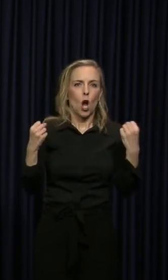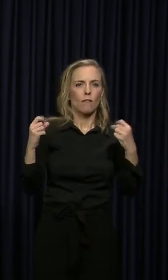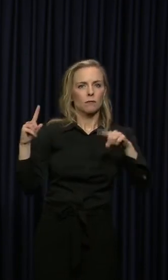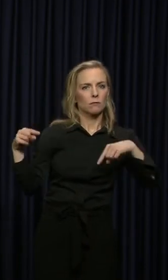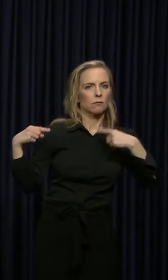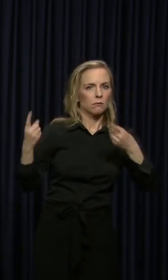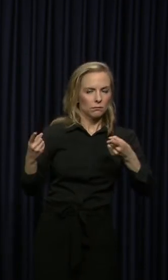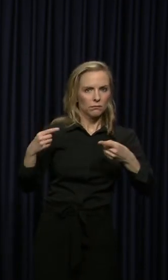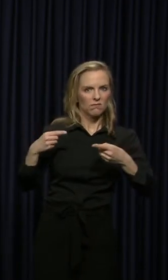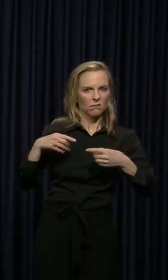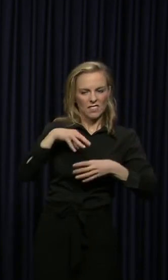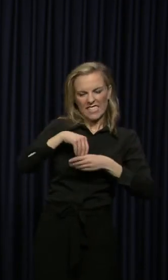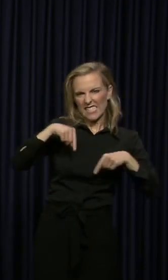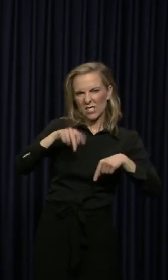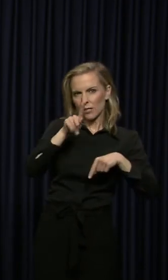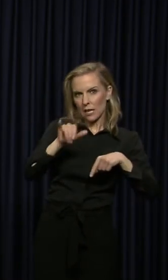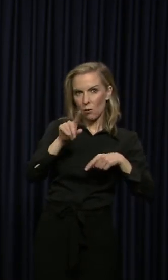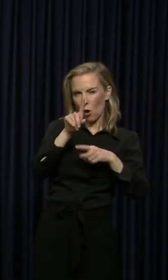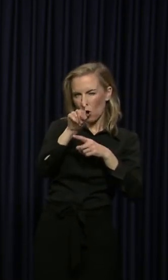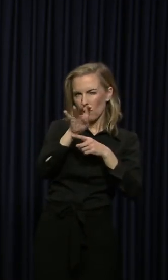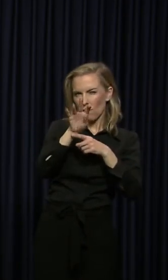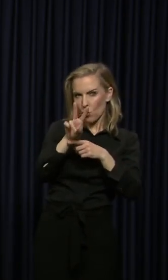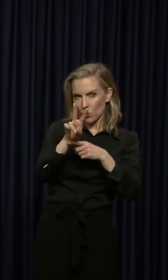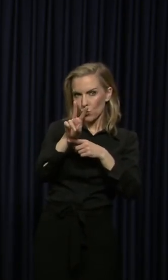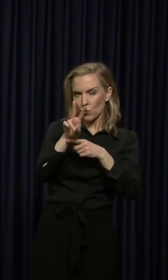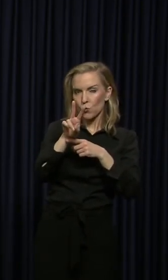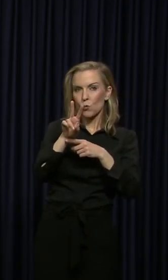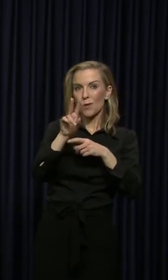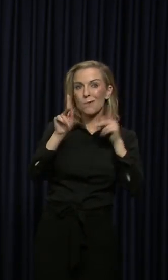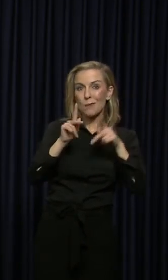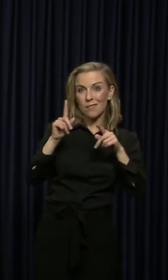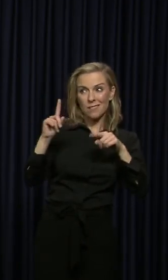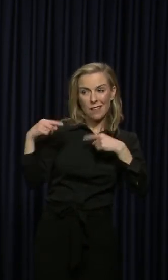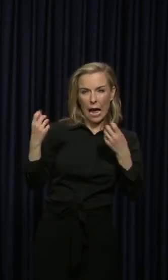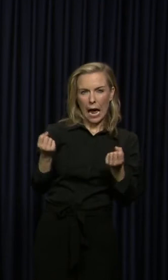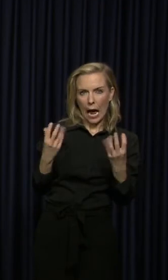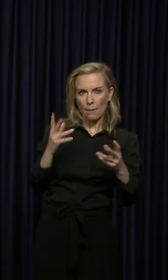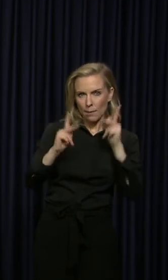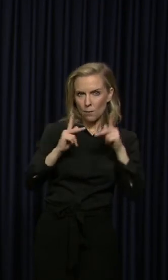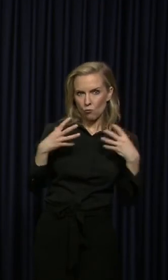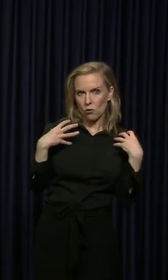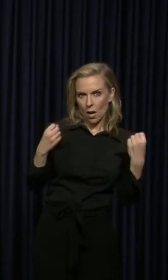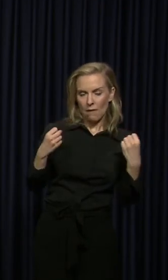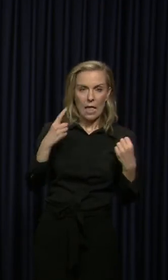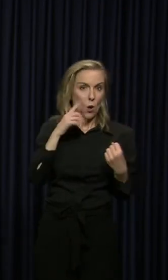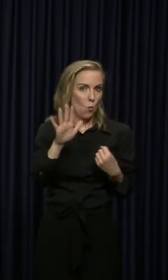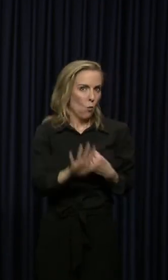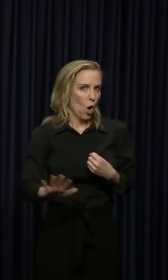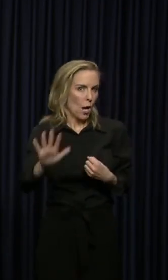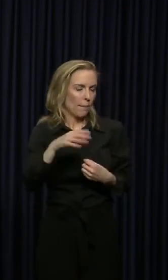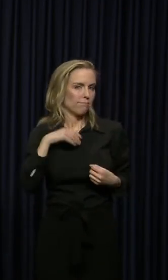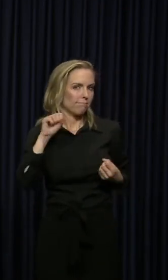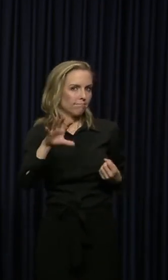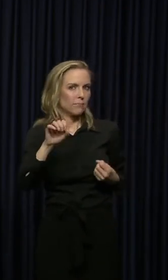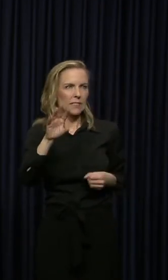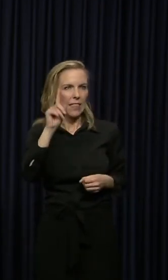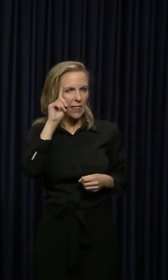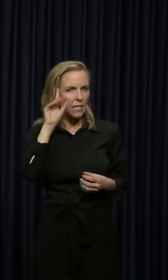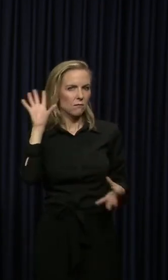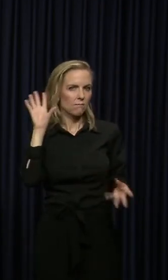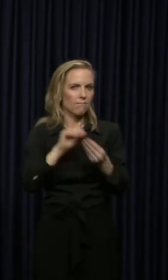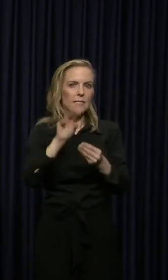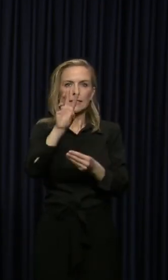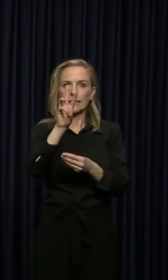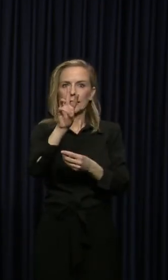from the reported 302 cases as of yesterday? We think that number is approximately and this is an estimate 64.